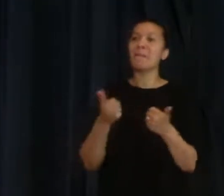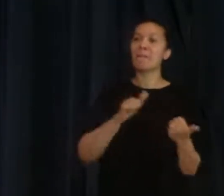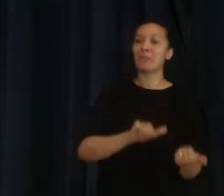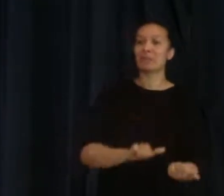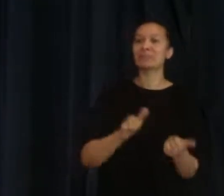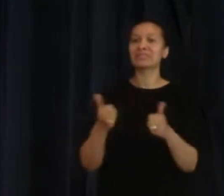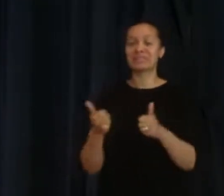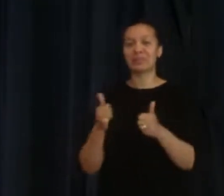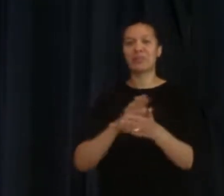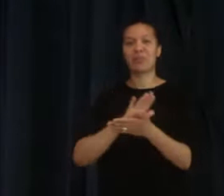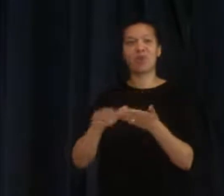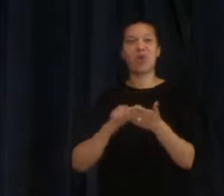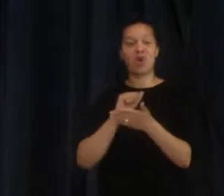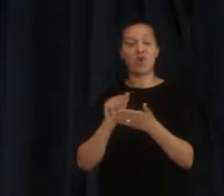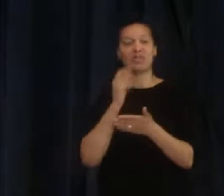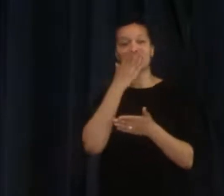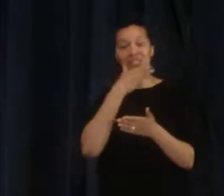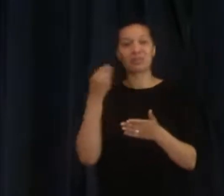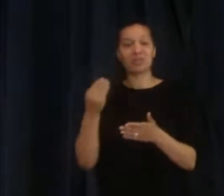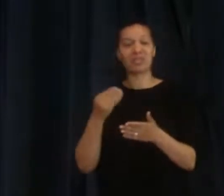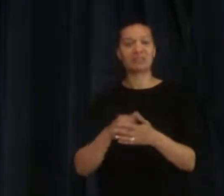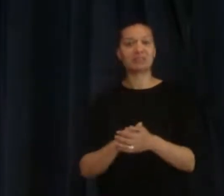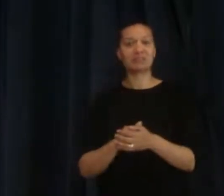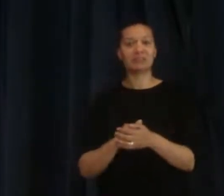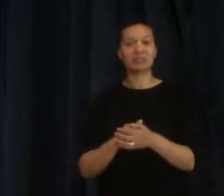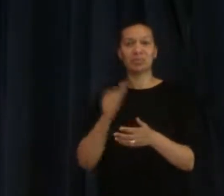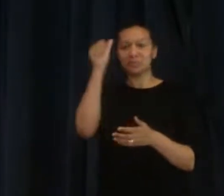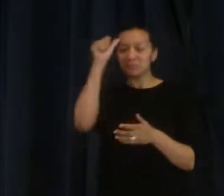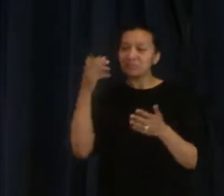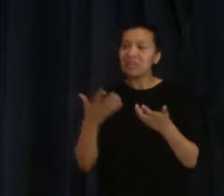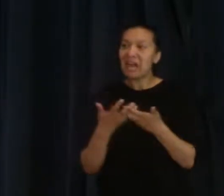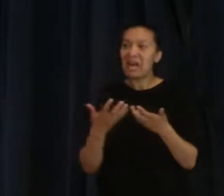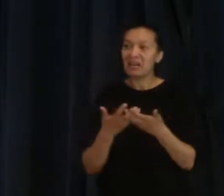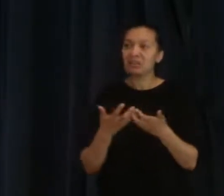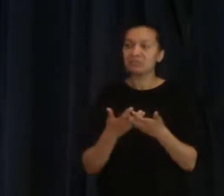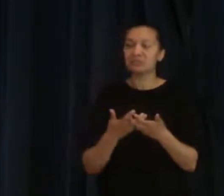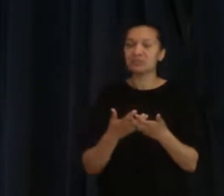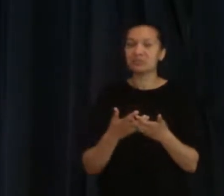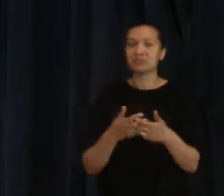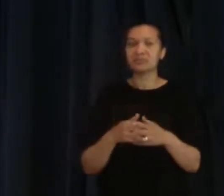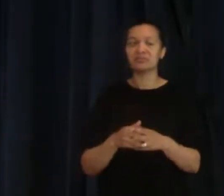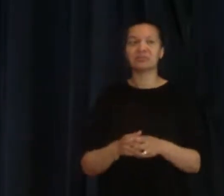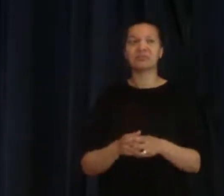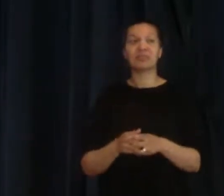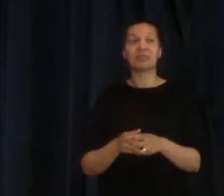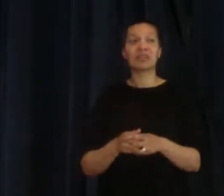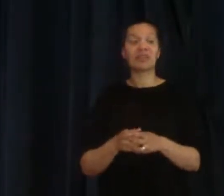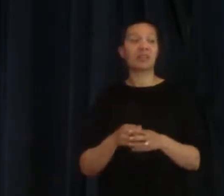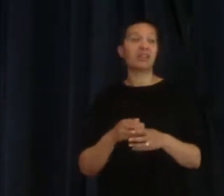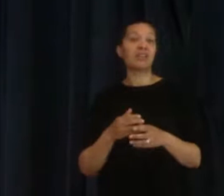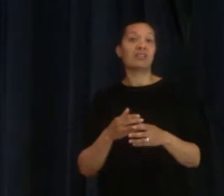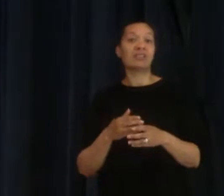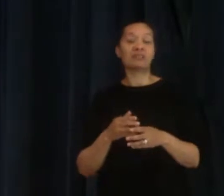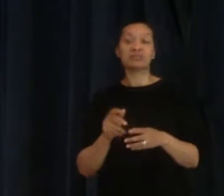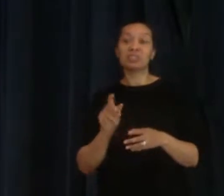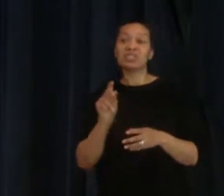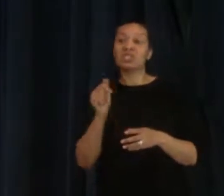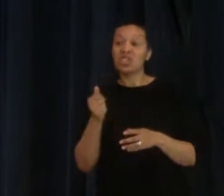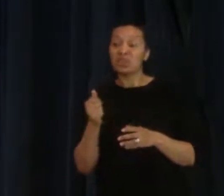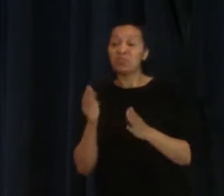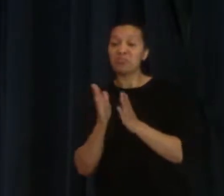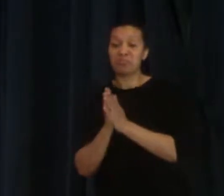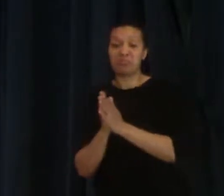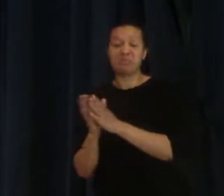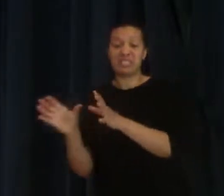How do we know this? Because this can be contentious. There are some denominations that don't hold